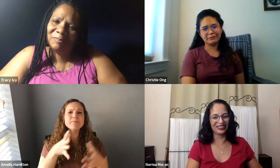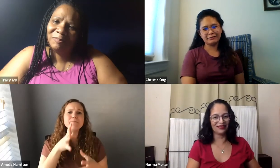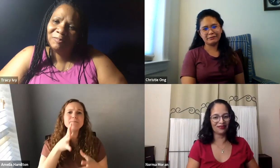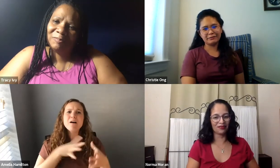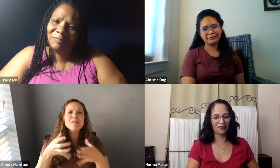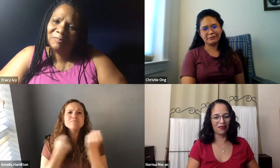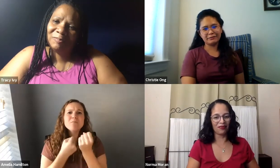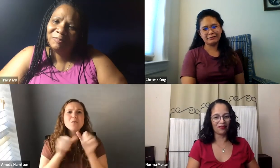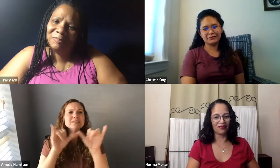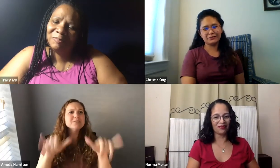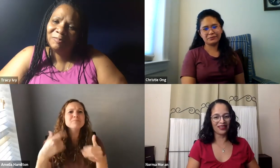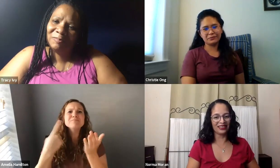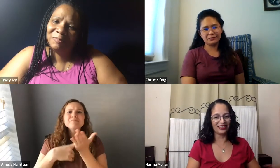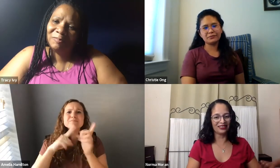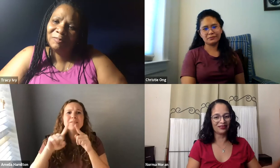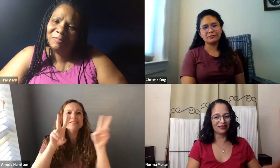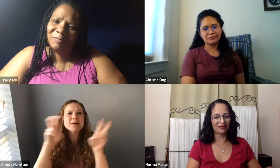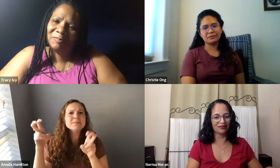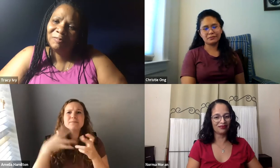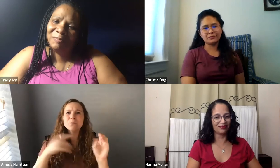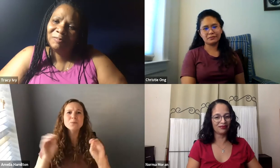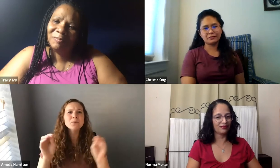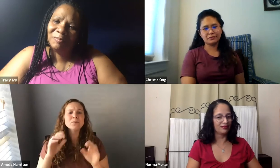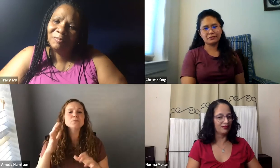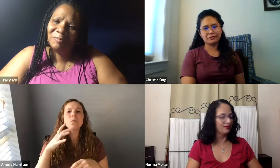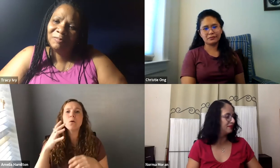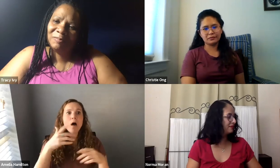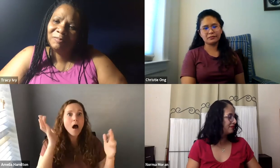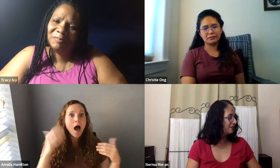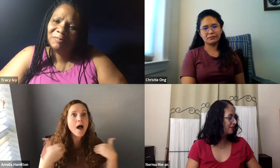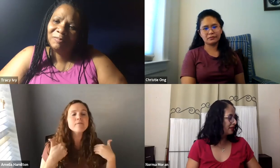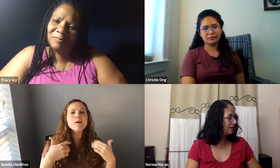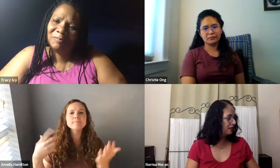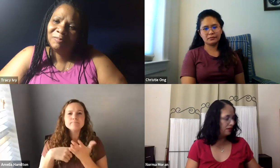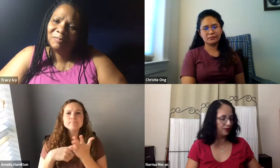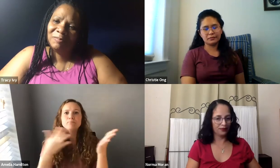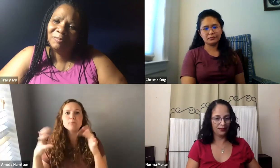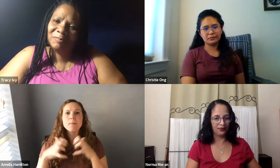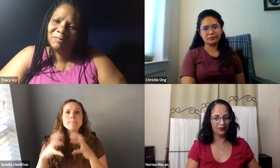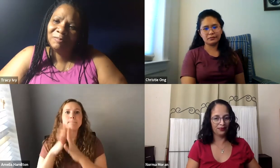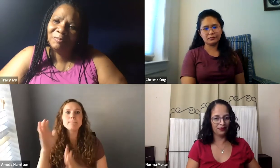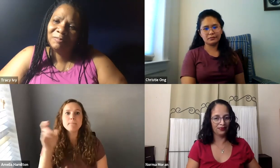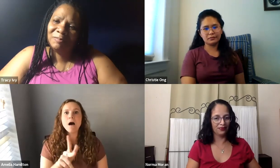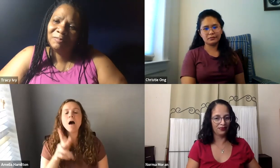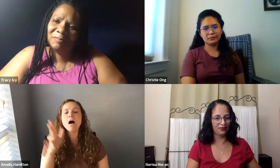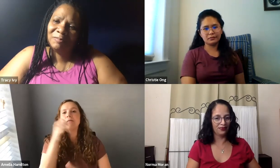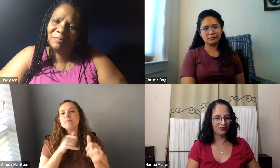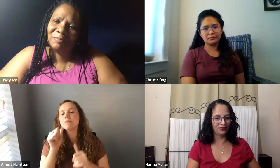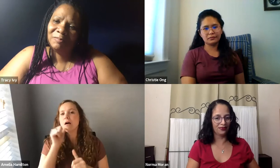I came in and there was no female sponsored group. There was no group to go to to talk about issues that I was